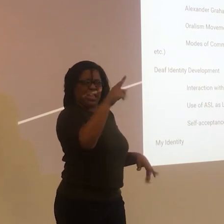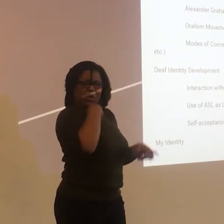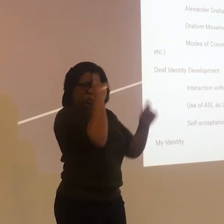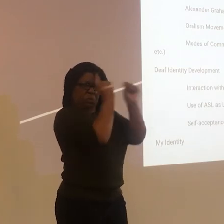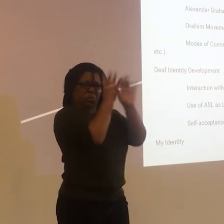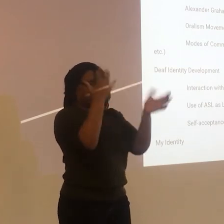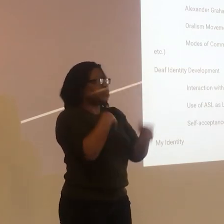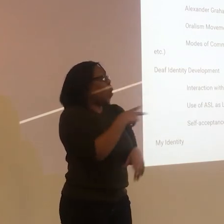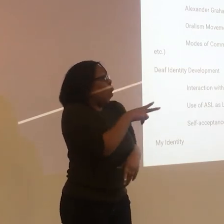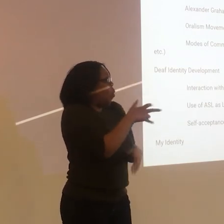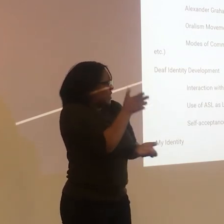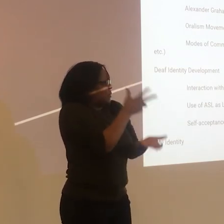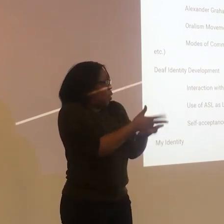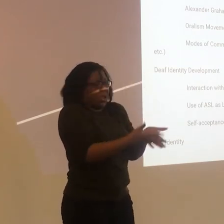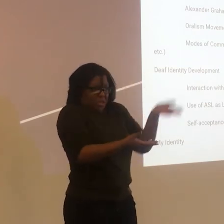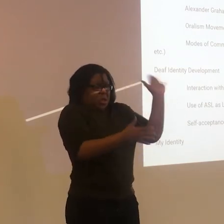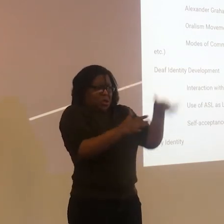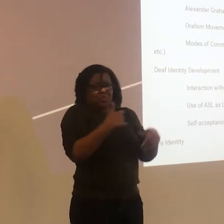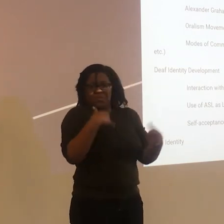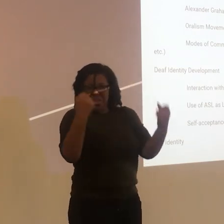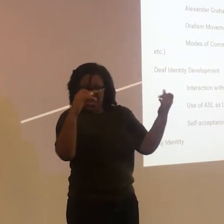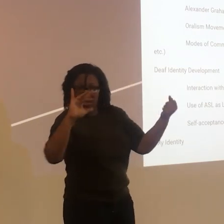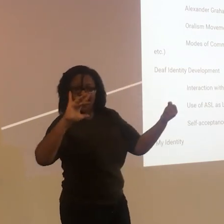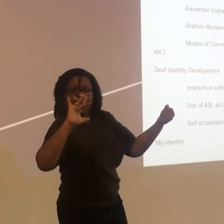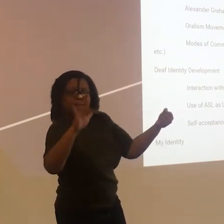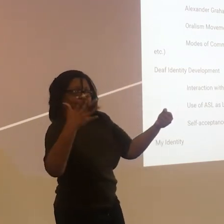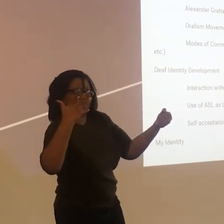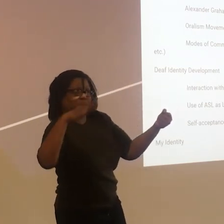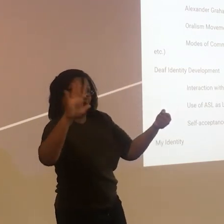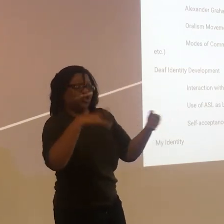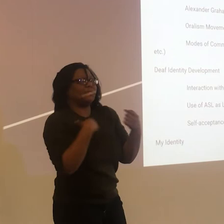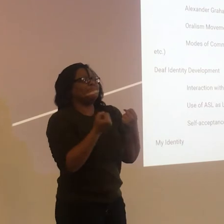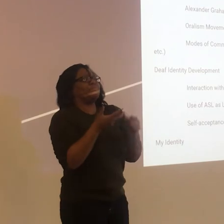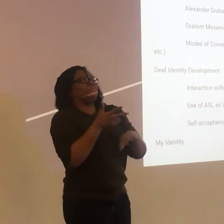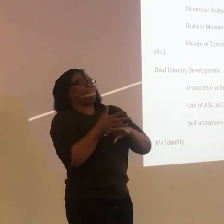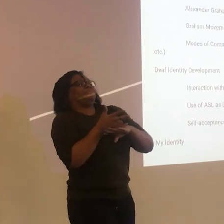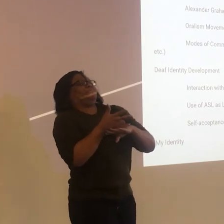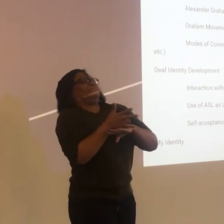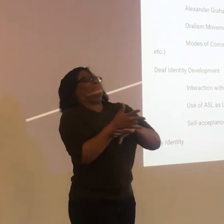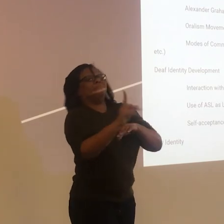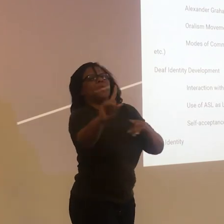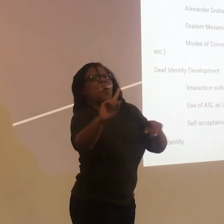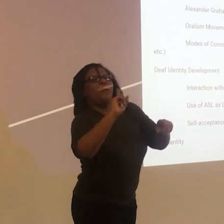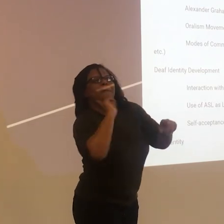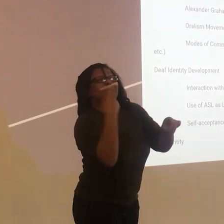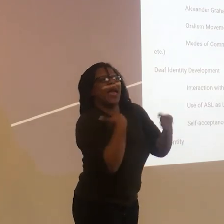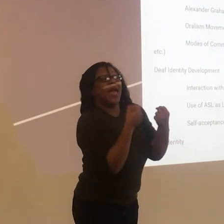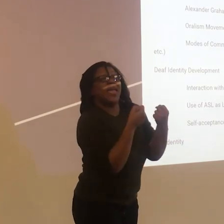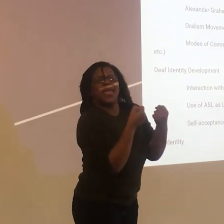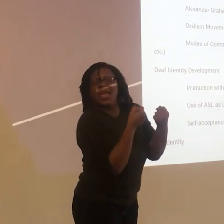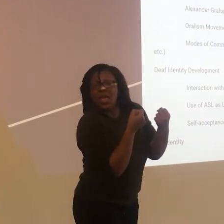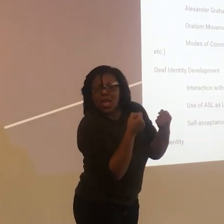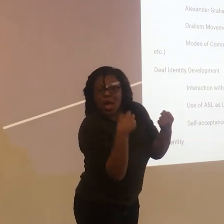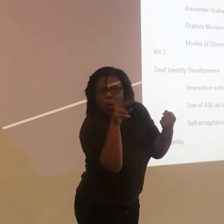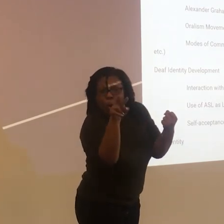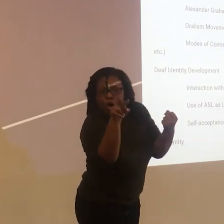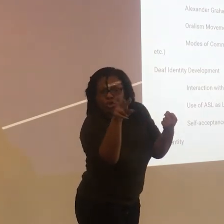It was right off here on Portland Avenue. So I went ahead and did my message. And I saw that they were